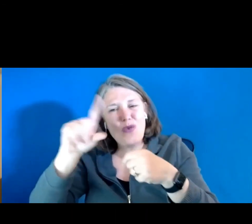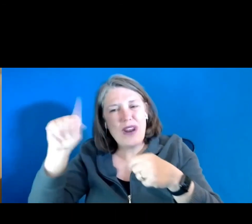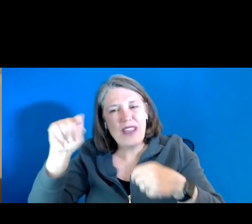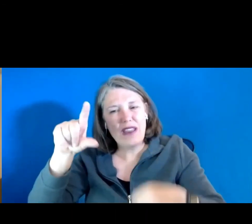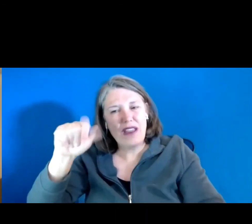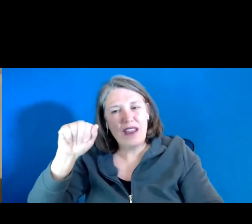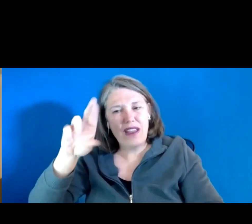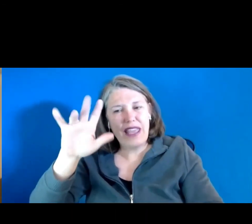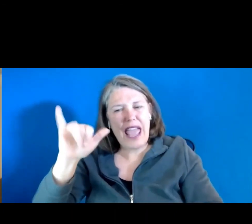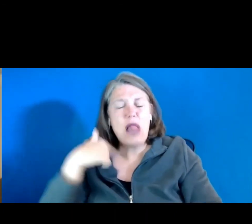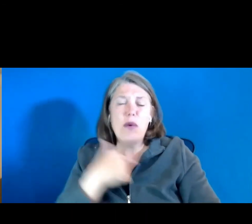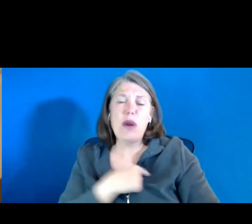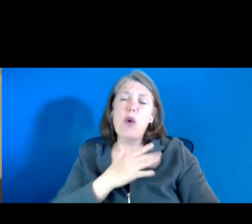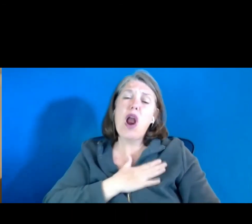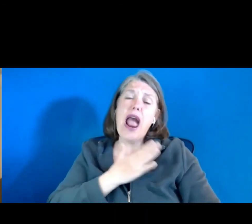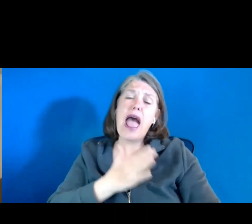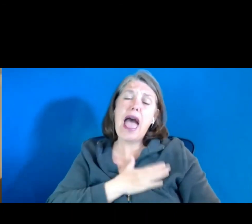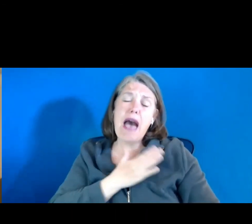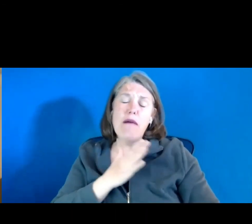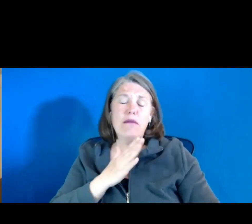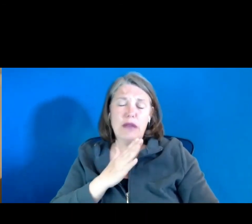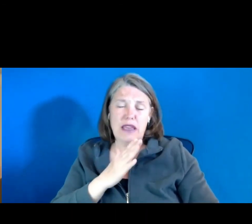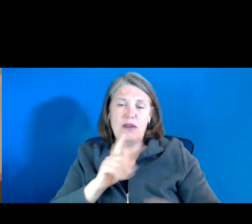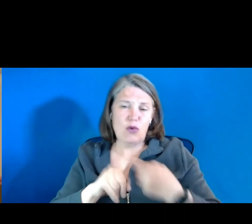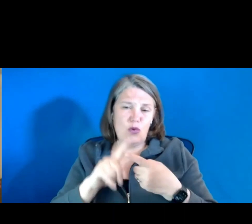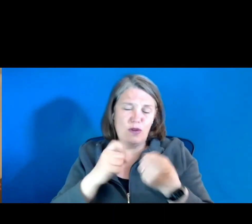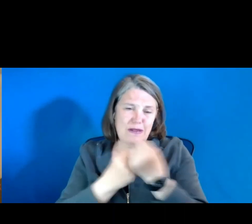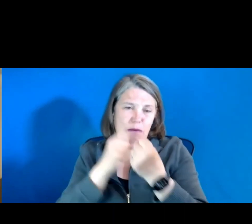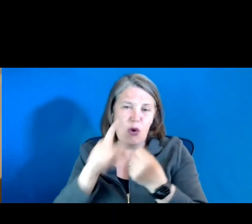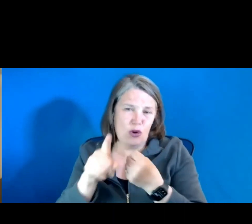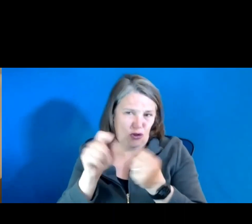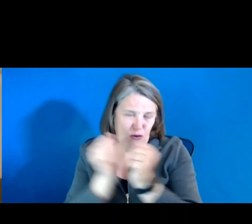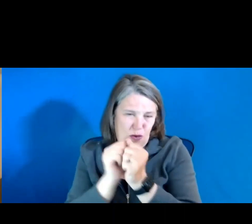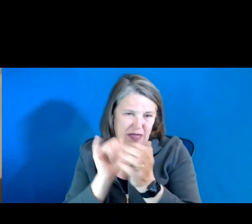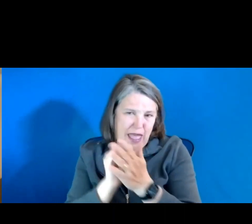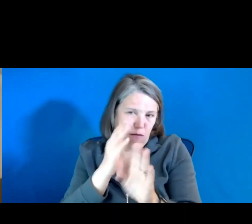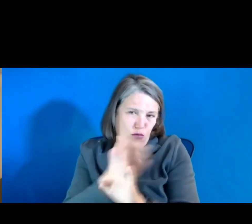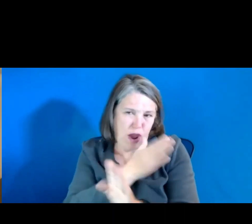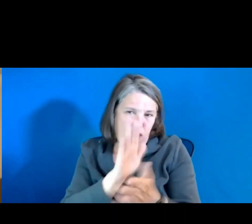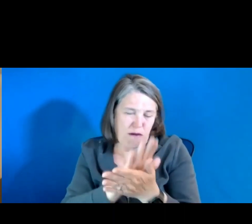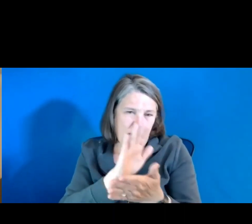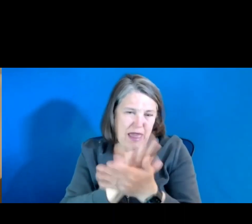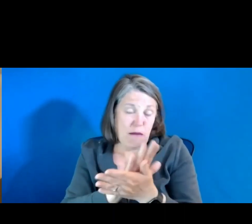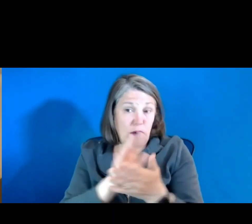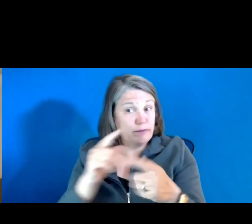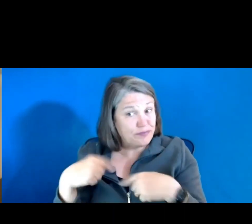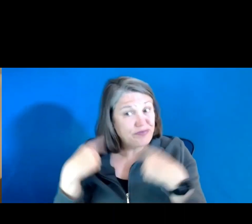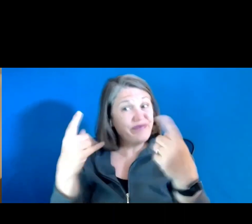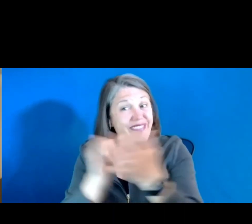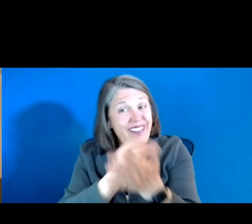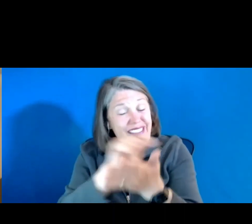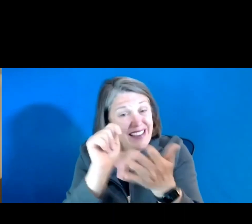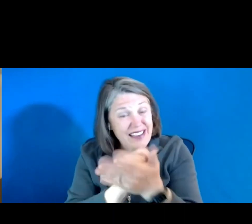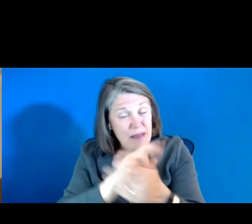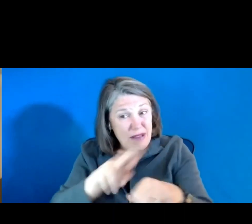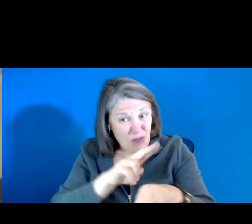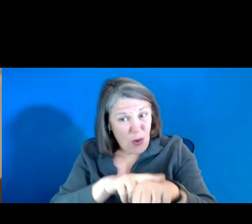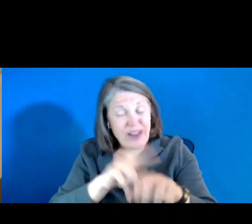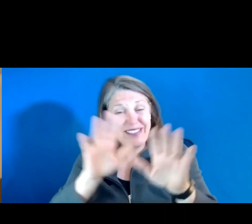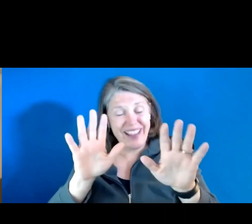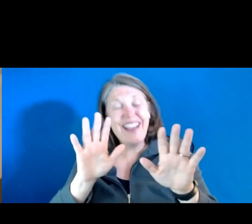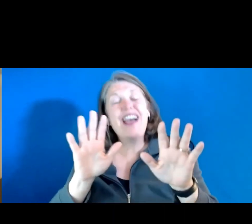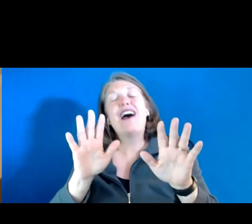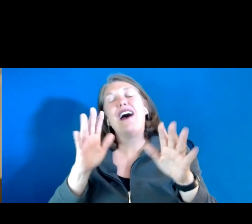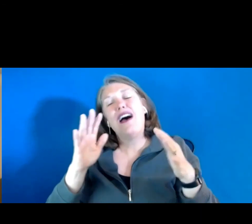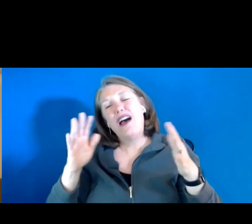we'd be happy to support you in doing that with that prior paper. Since that time, course, so when, what we